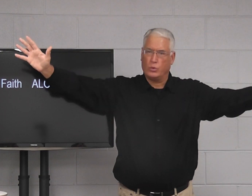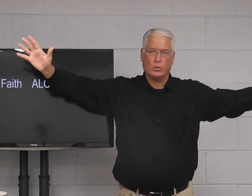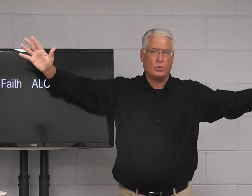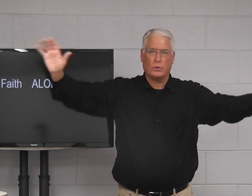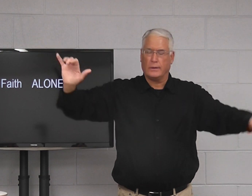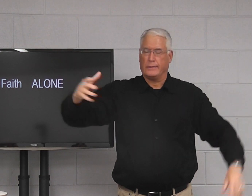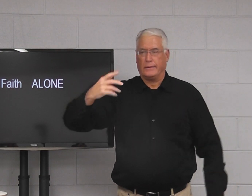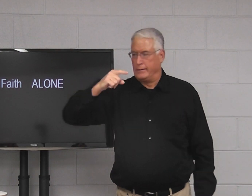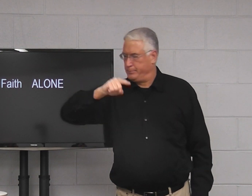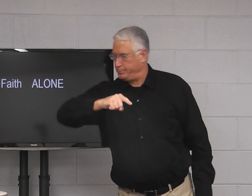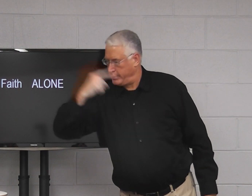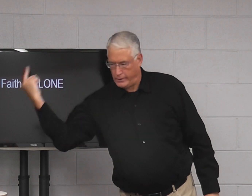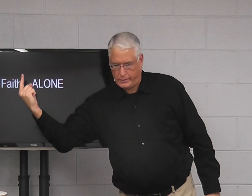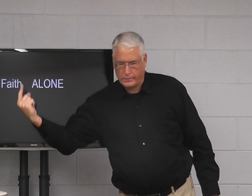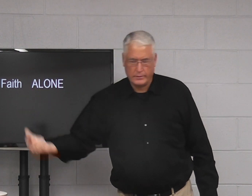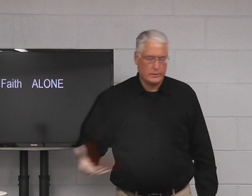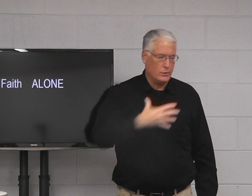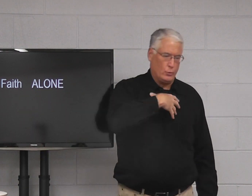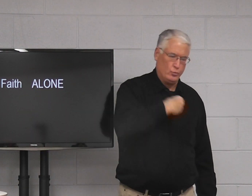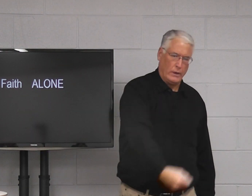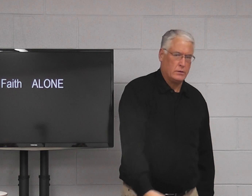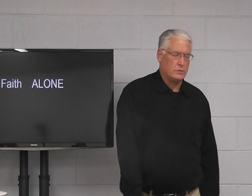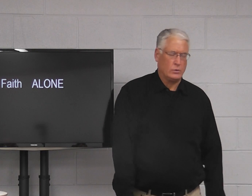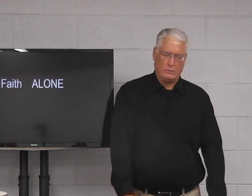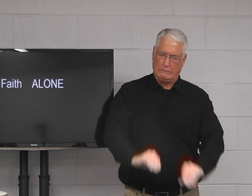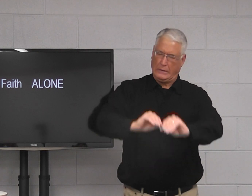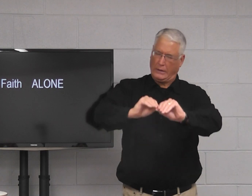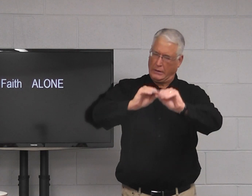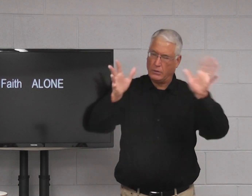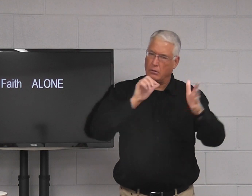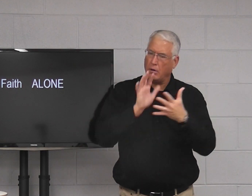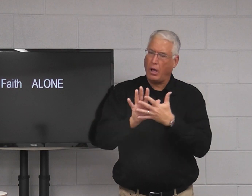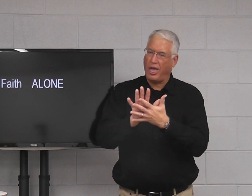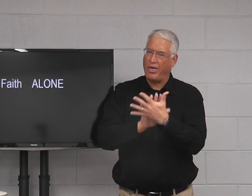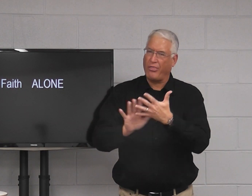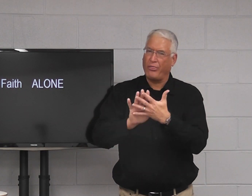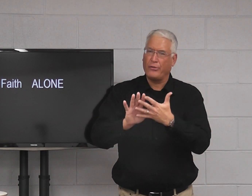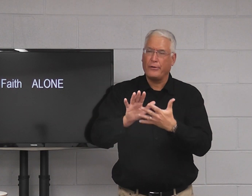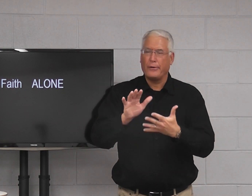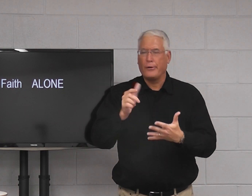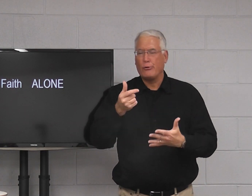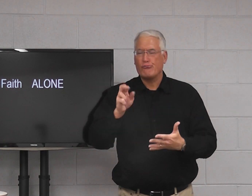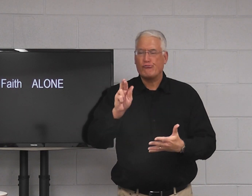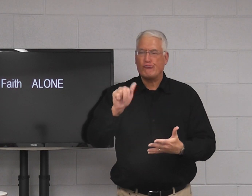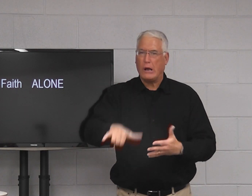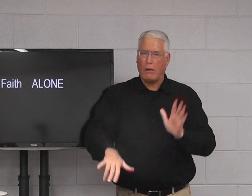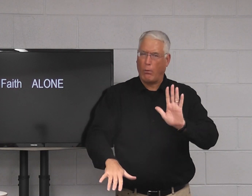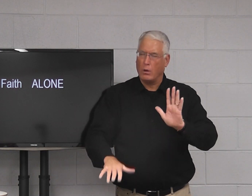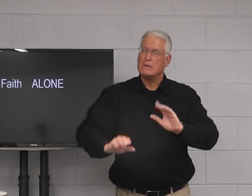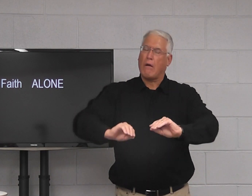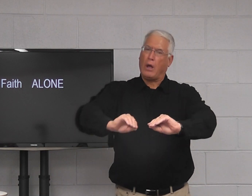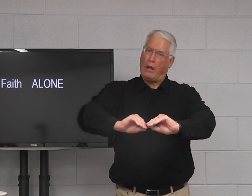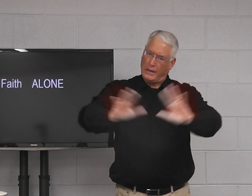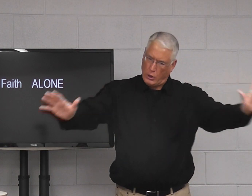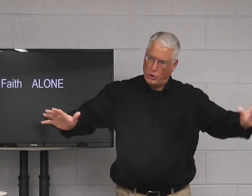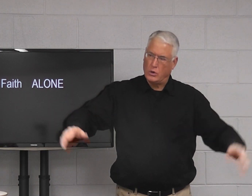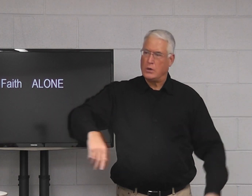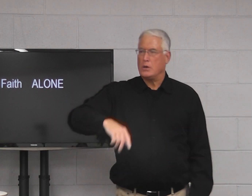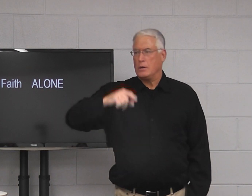really clarify to make it black and white. It is not cloudy, it is not a color of gray,